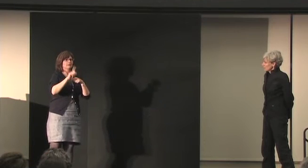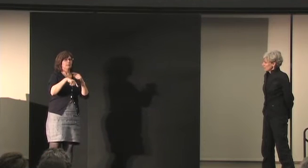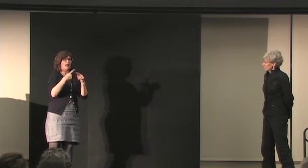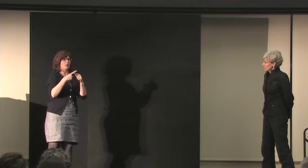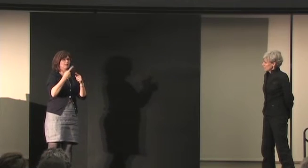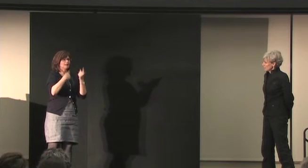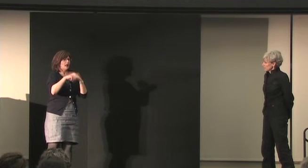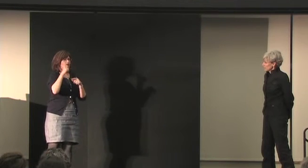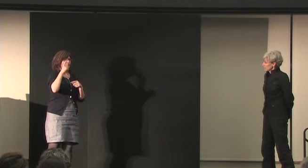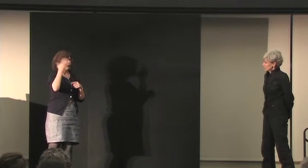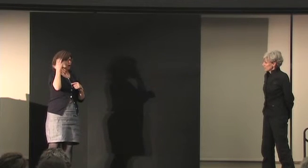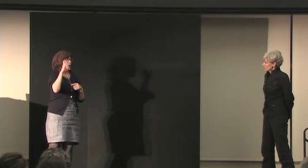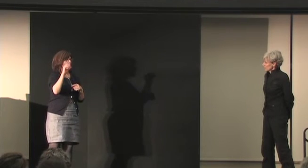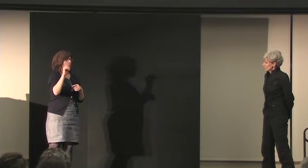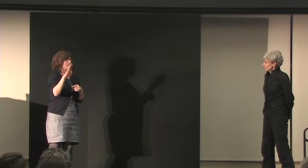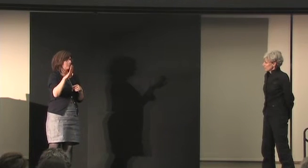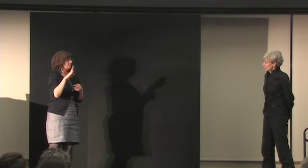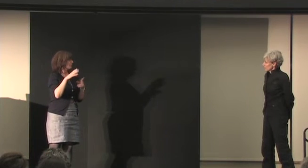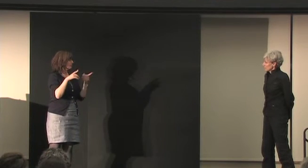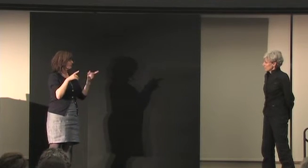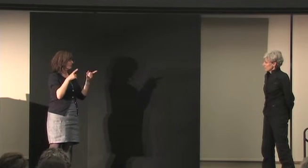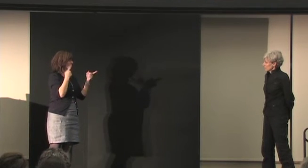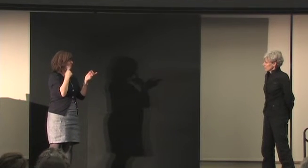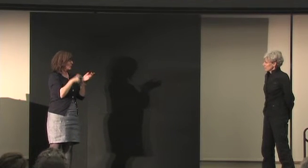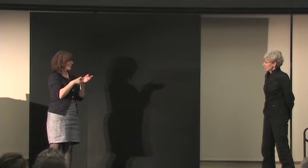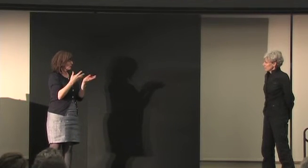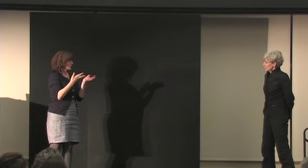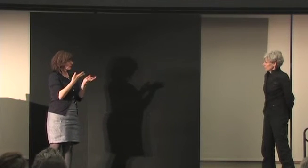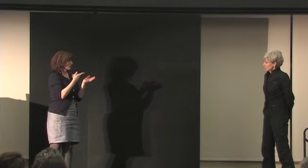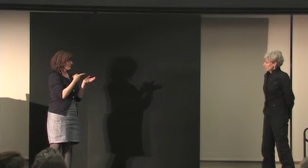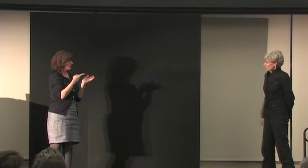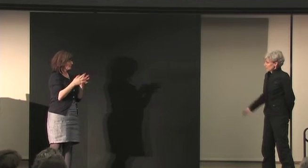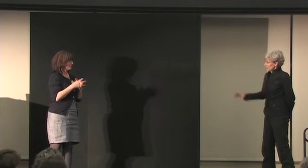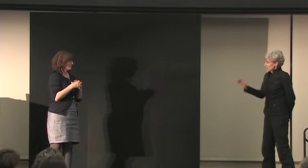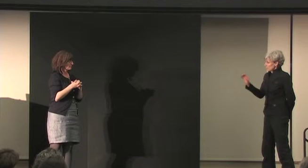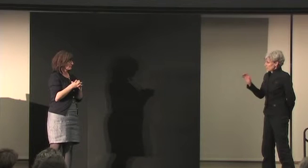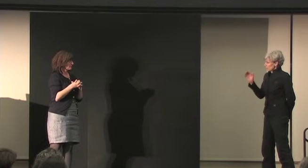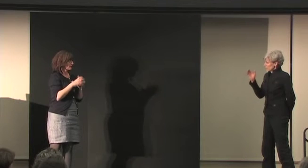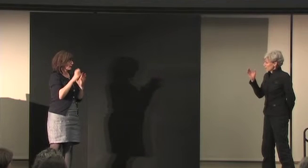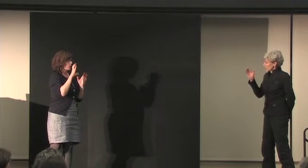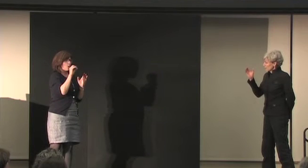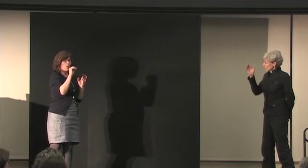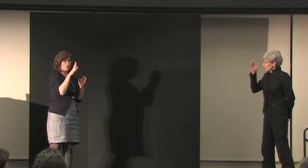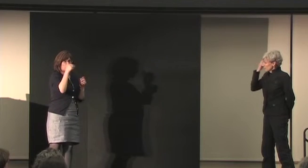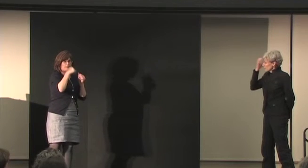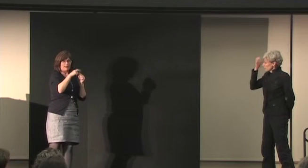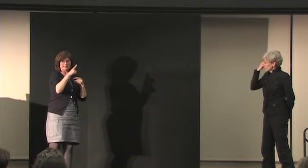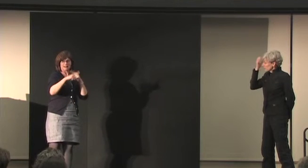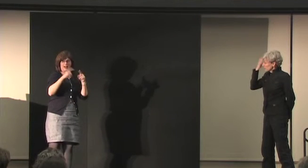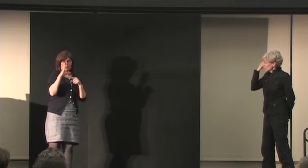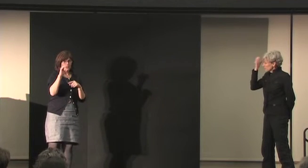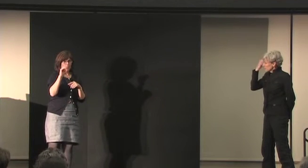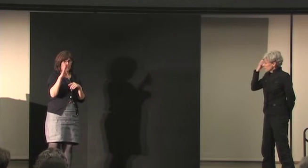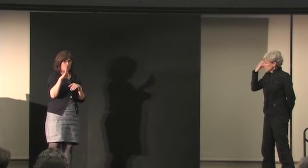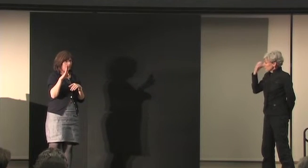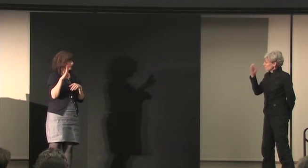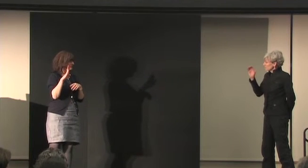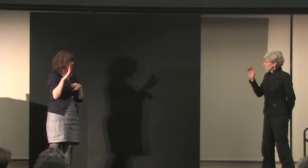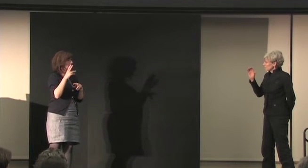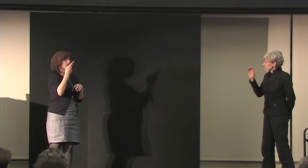you noticed about the sign for comb do you remember what that was? does anybody remember what the sign for